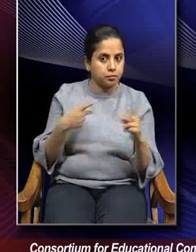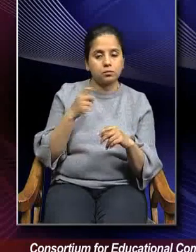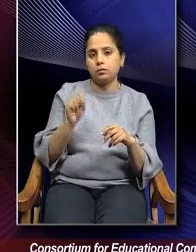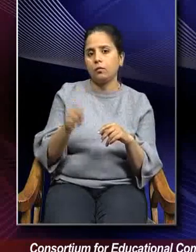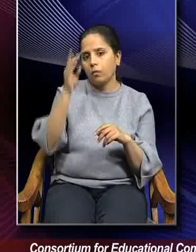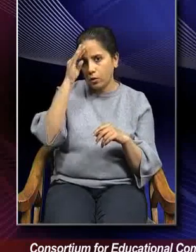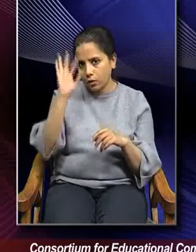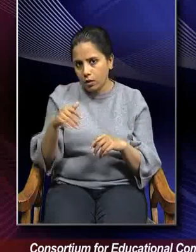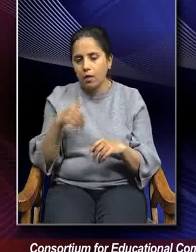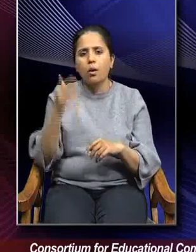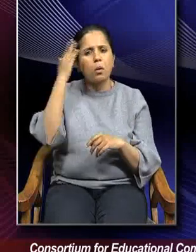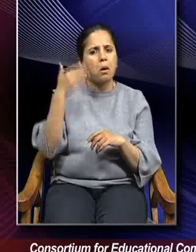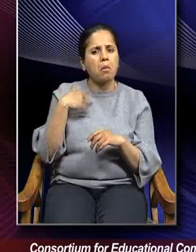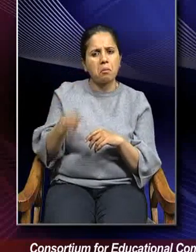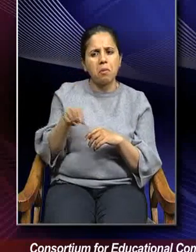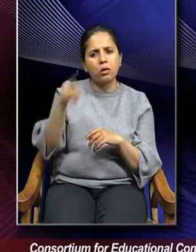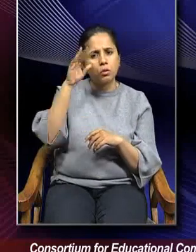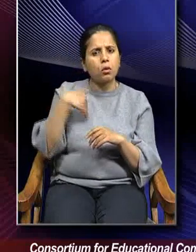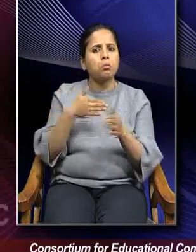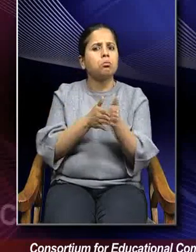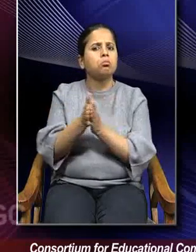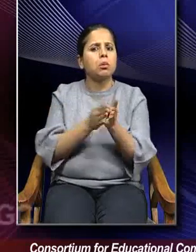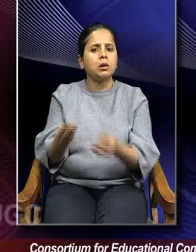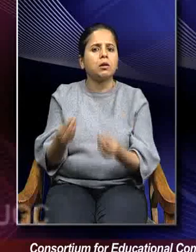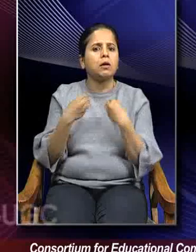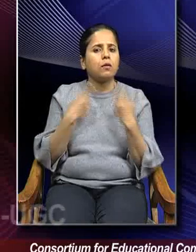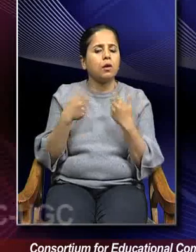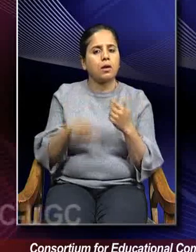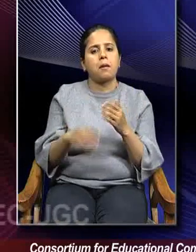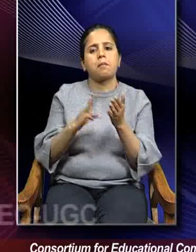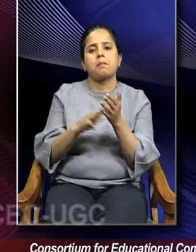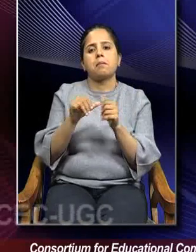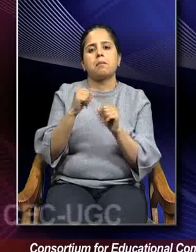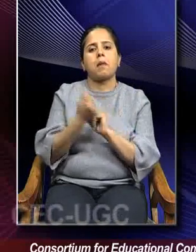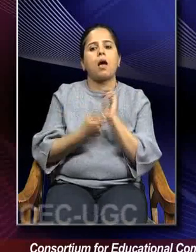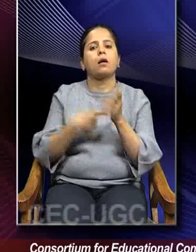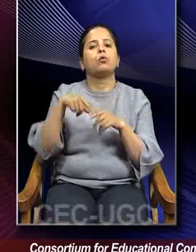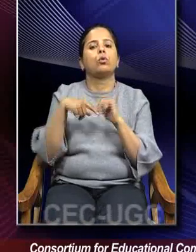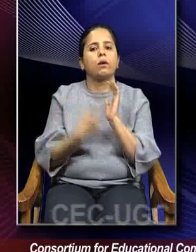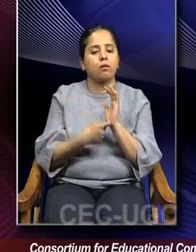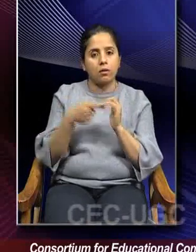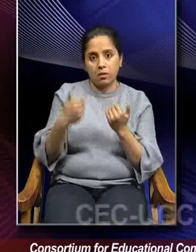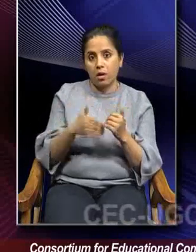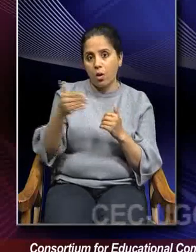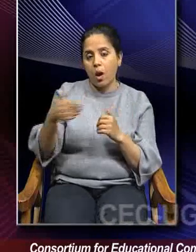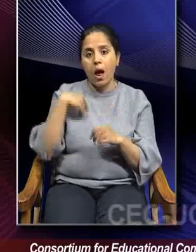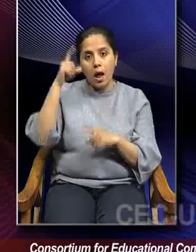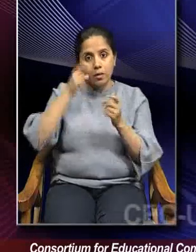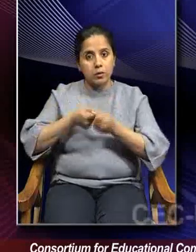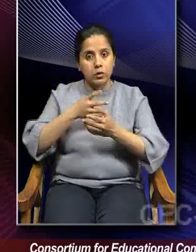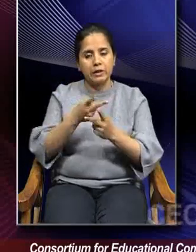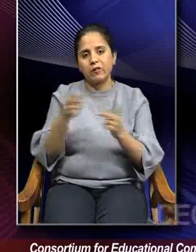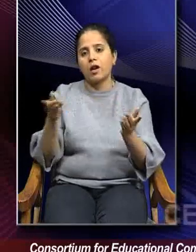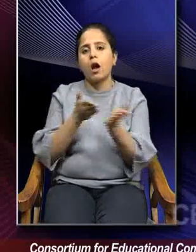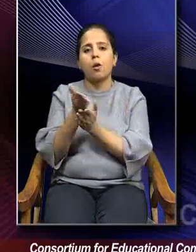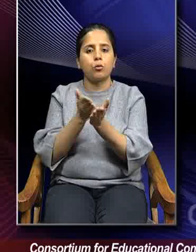theory, why if I take the theory of motivation given by the McGregor. Now moving ahead to the expression to different approaches,